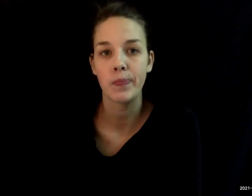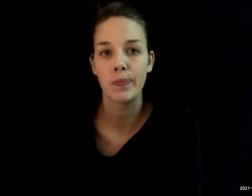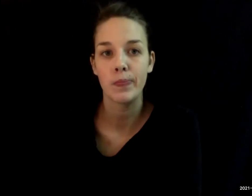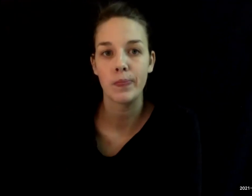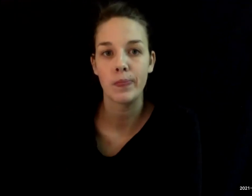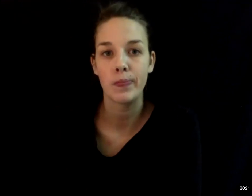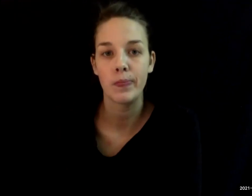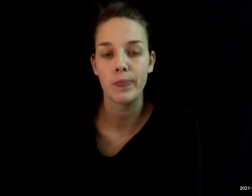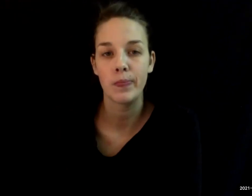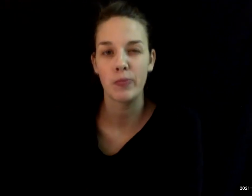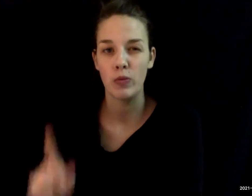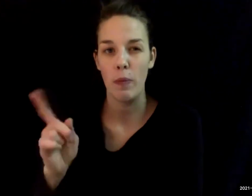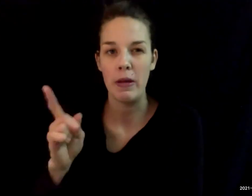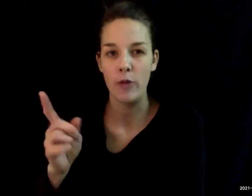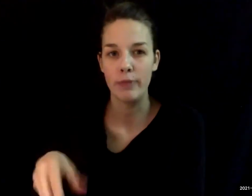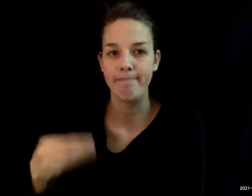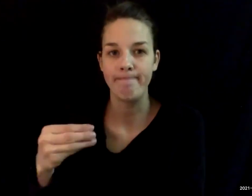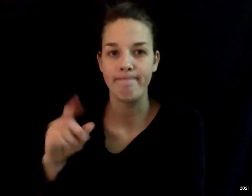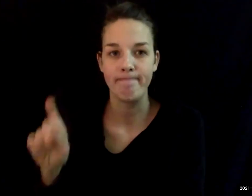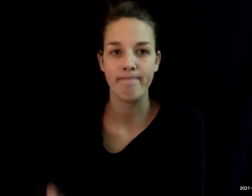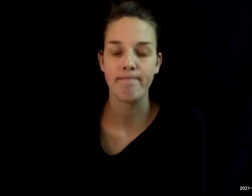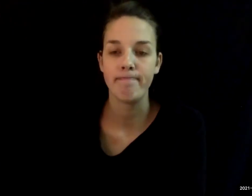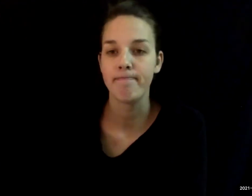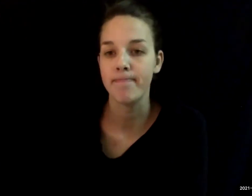Okay, we'll give it another minute for any additional questions.